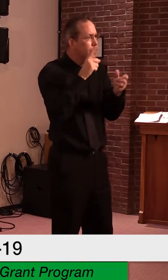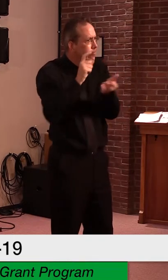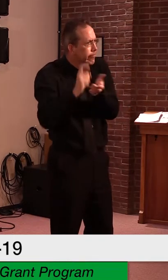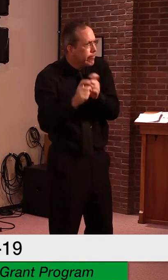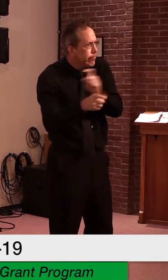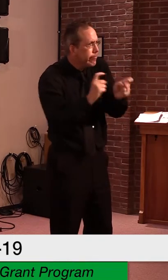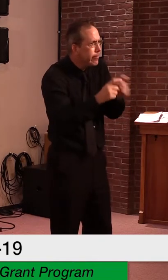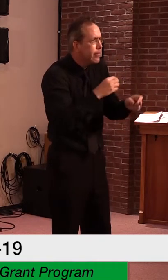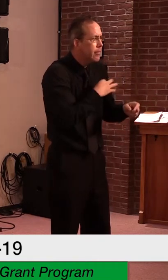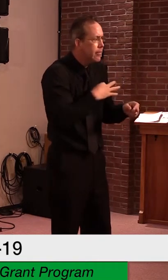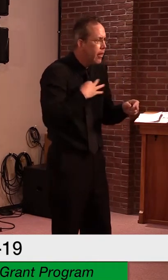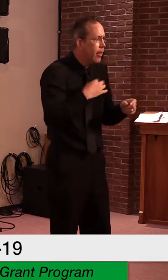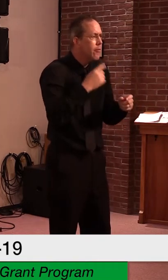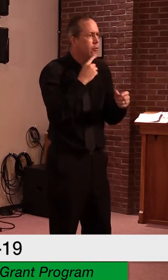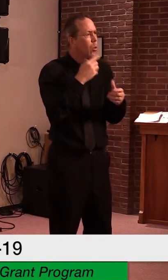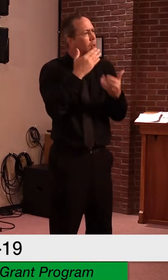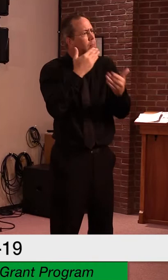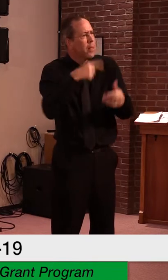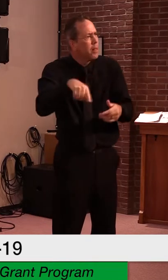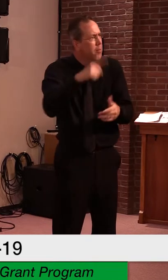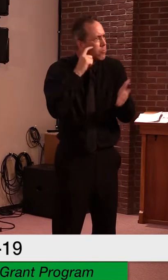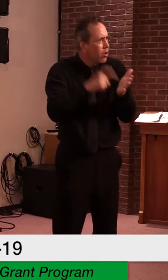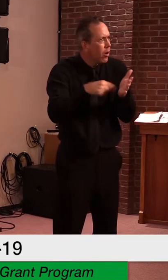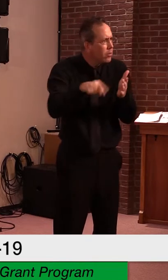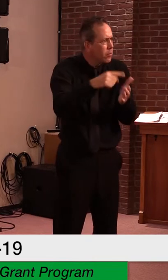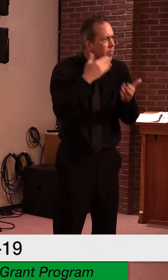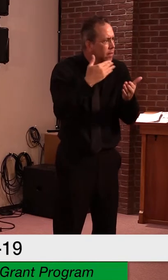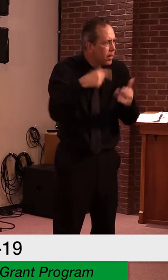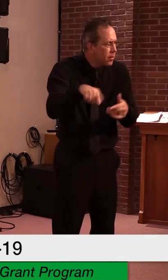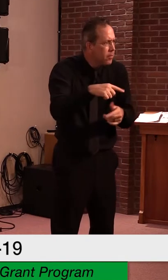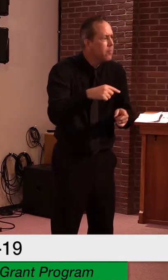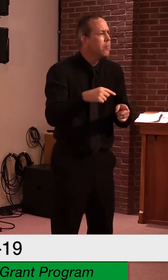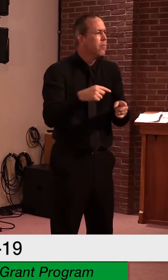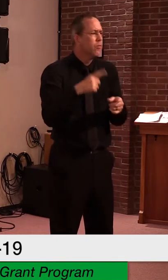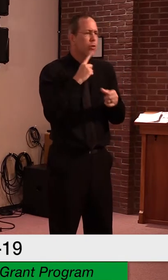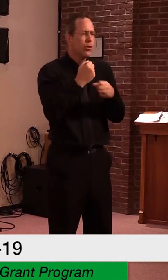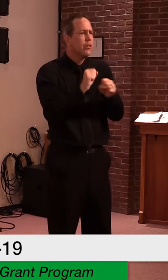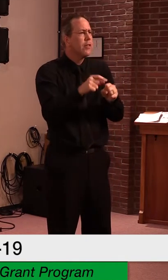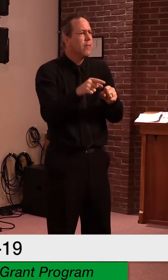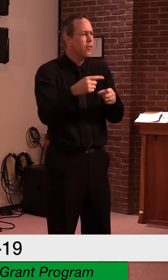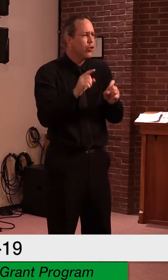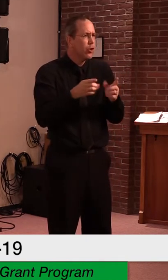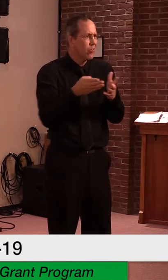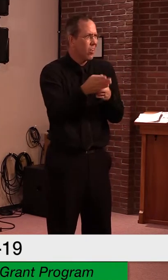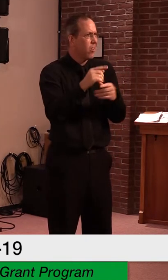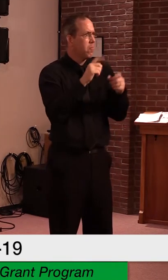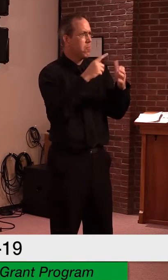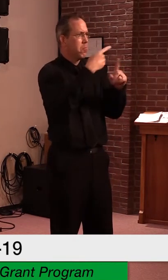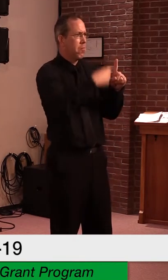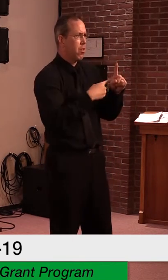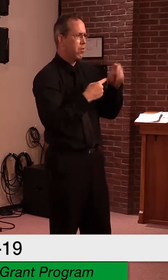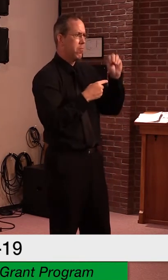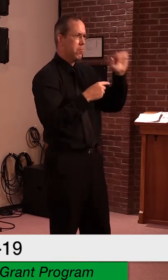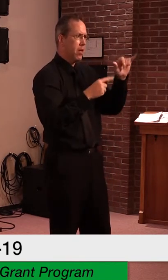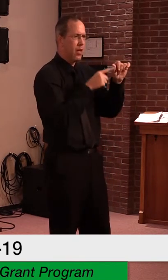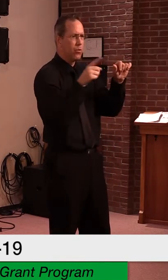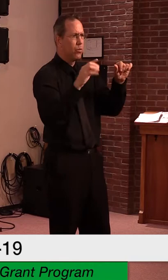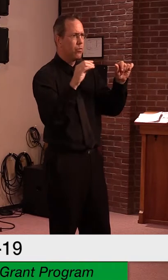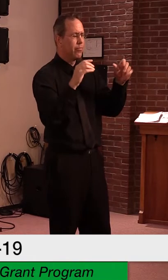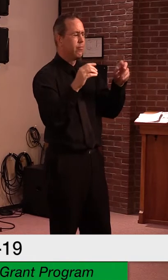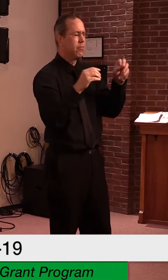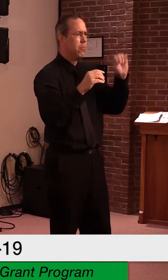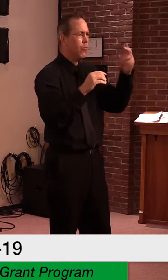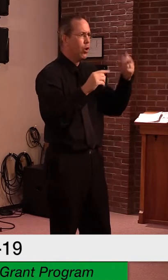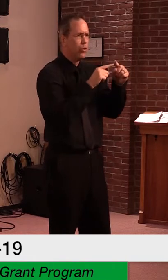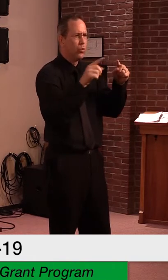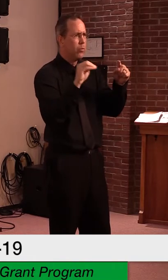keeping Vermonters safe during the crisis. You can find a link to the online application